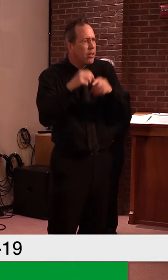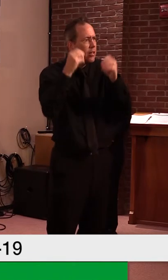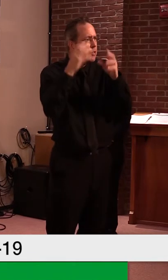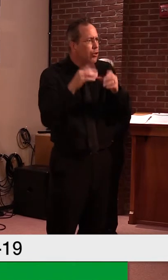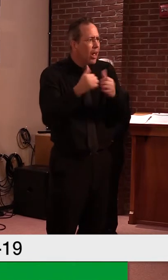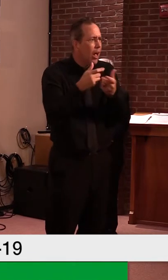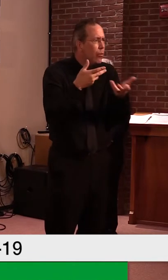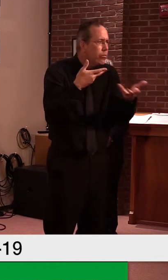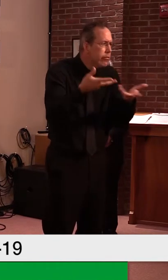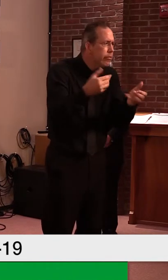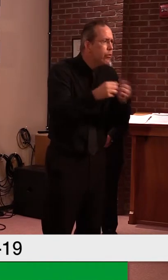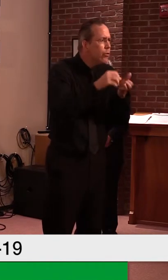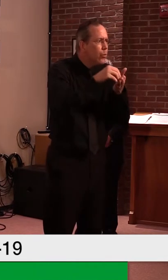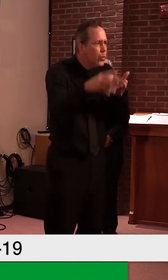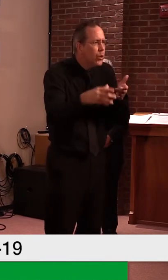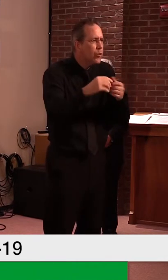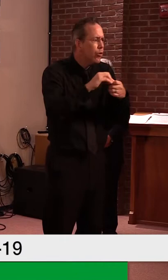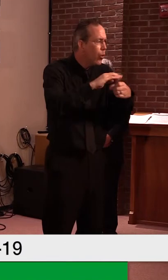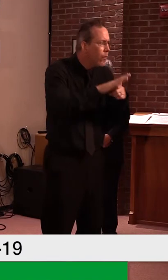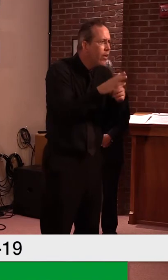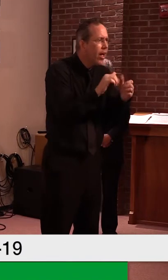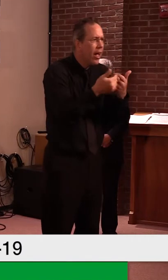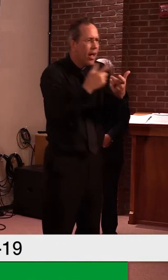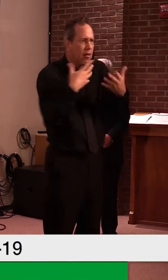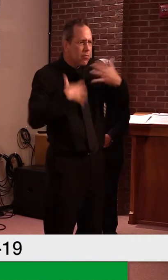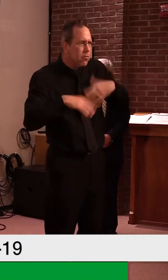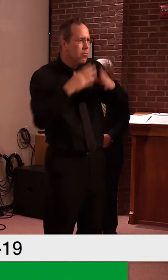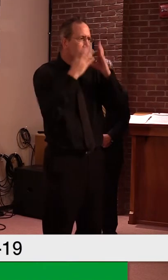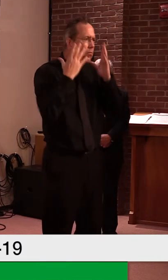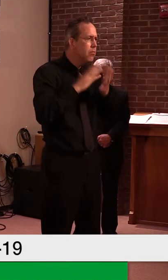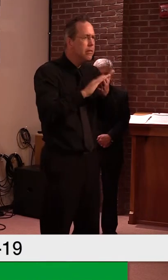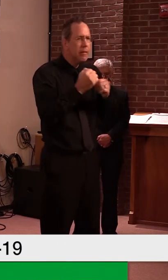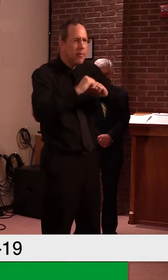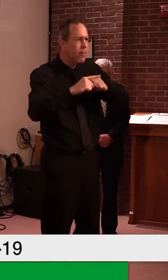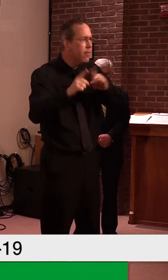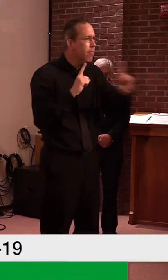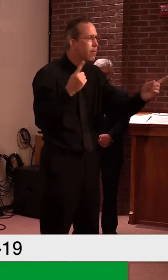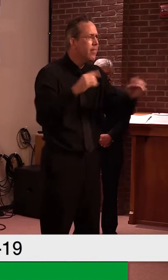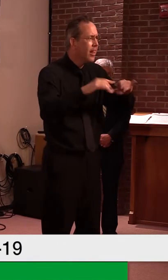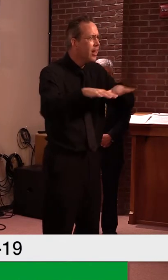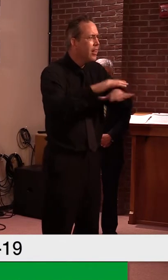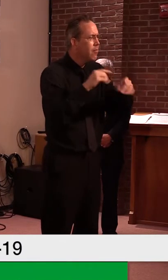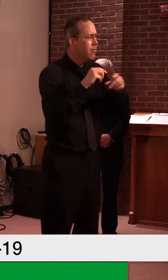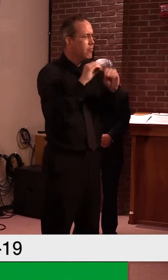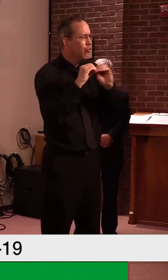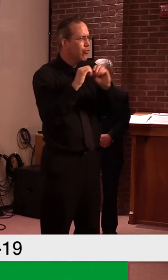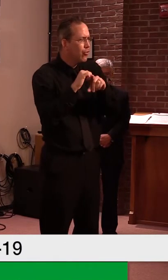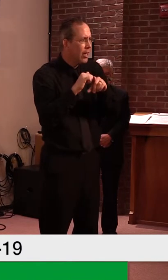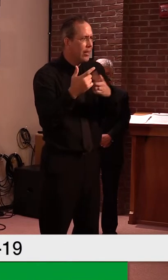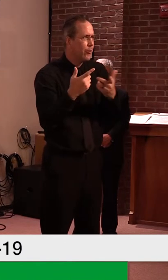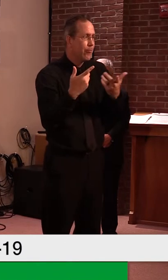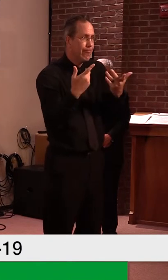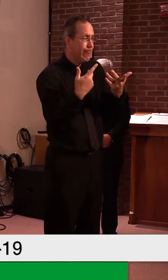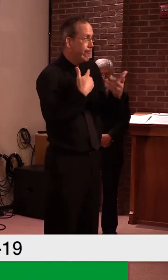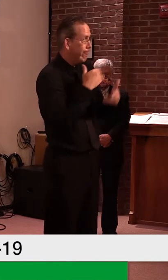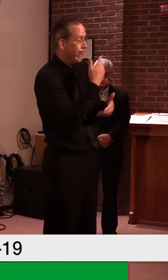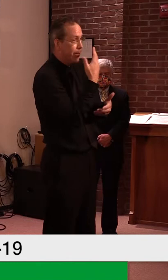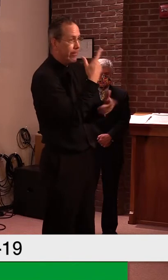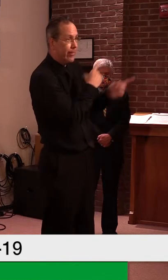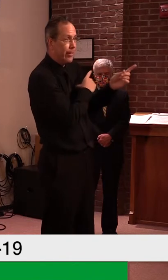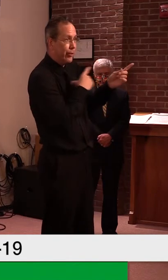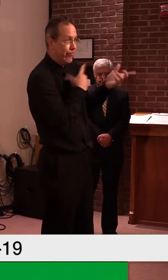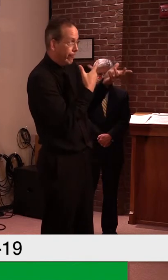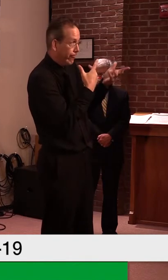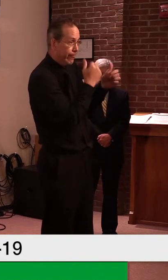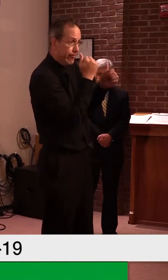back in the facility. Um, but it's hard at this point to predict, I think, you know, what the legislature would do. But once again, think districts do have some flexibility,